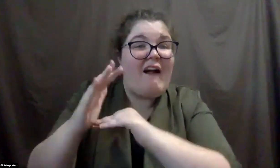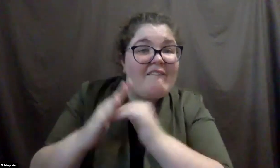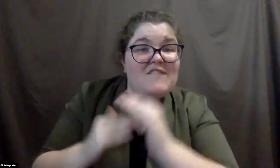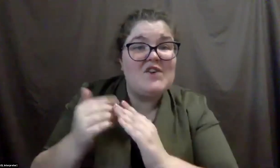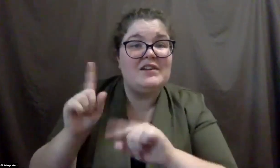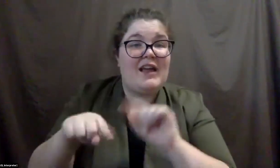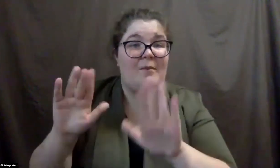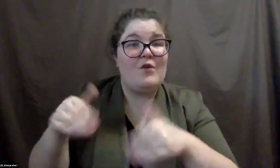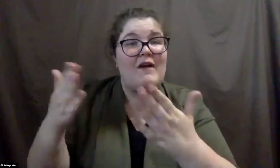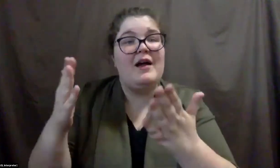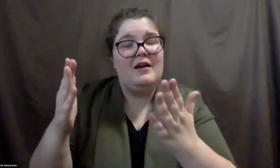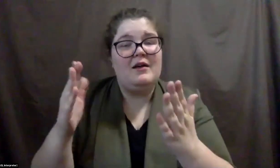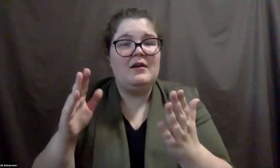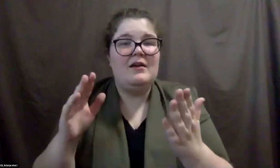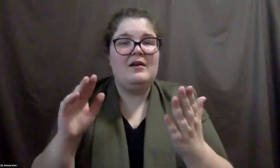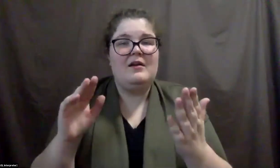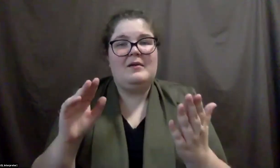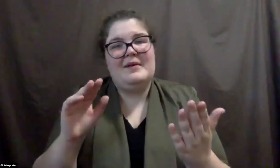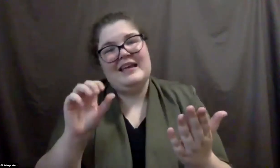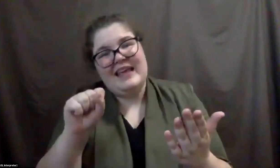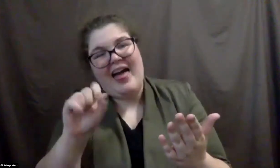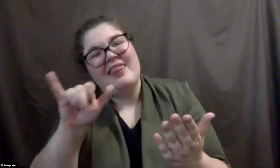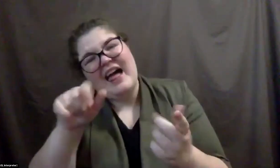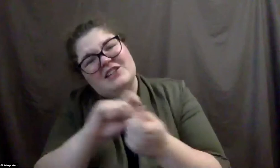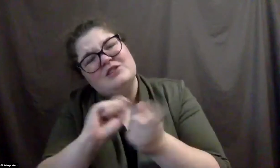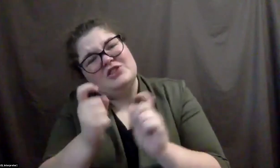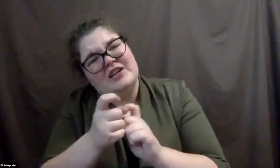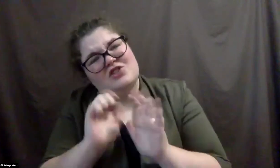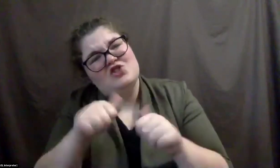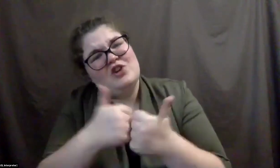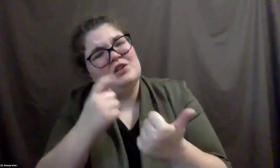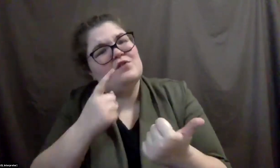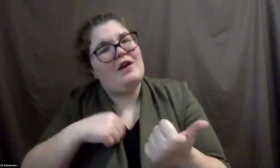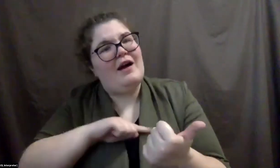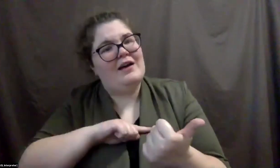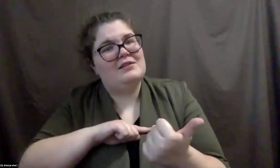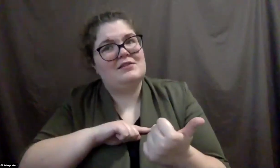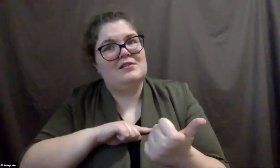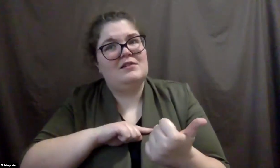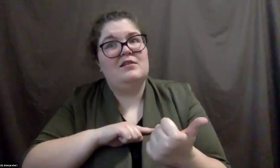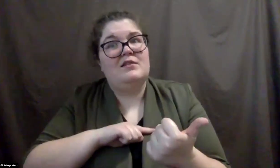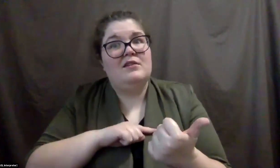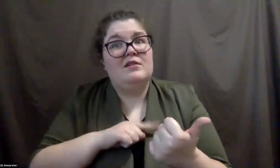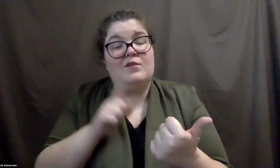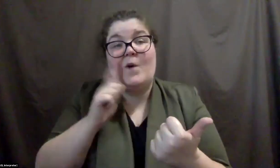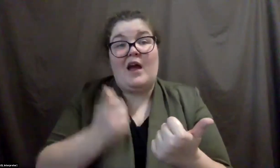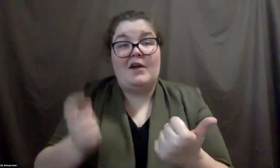so, yeah, it, that, that has been a little bit challenging. I think for all, for all of us.